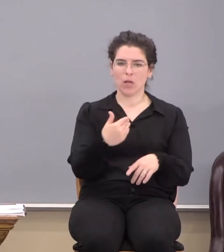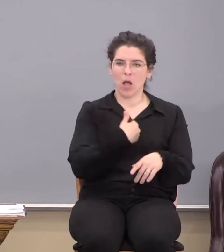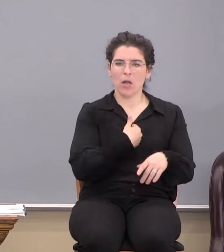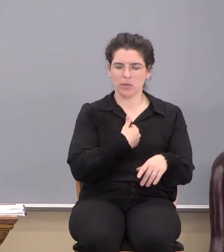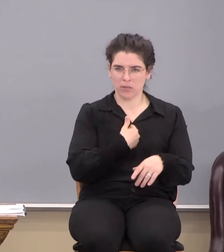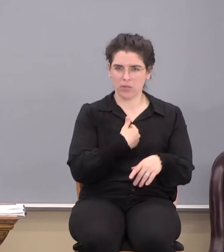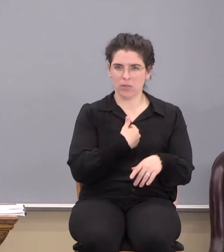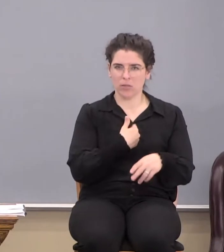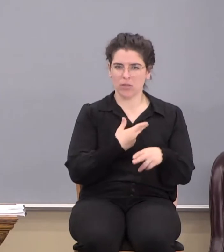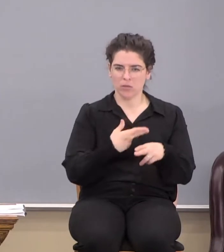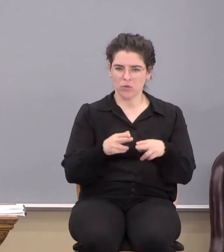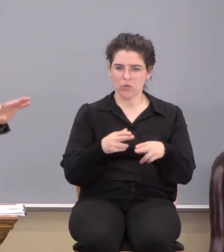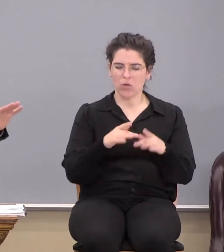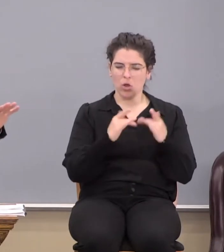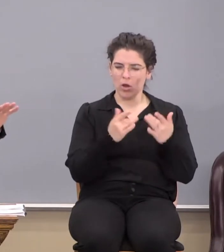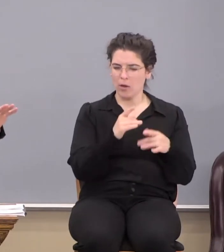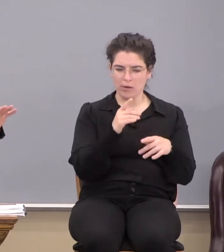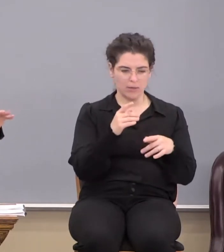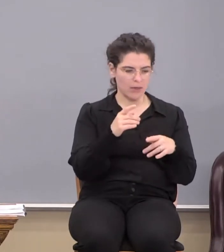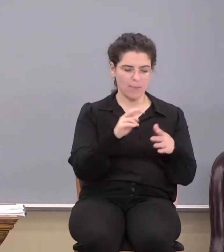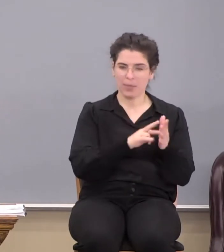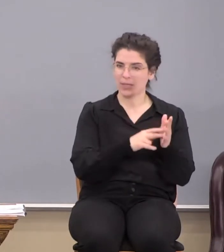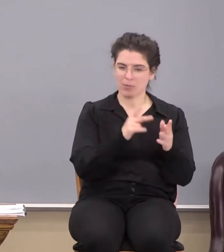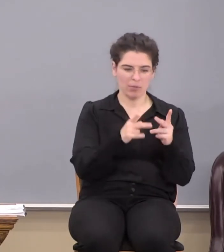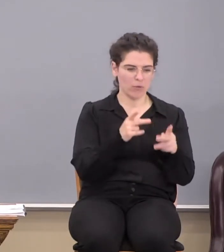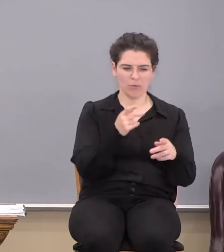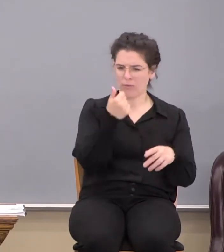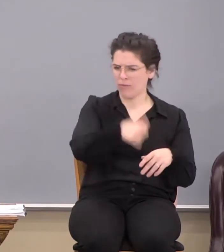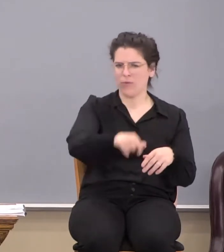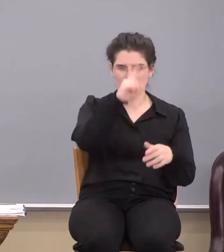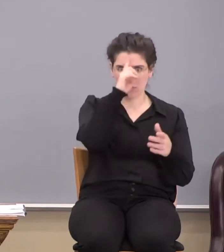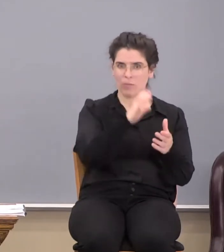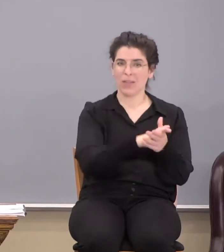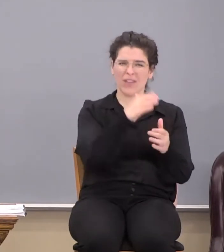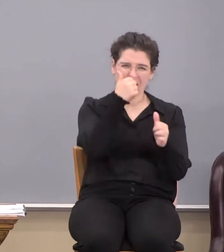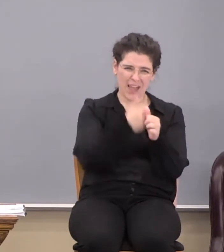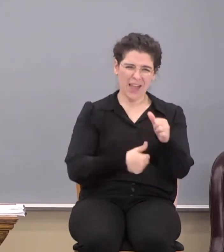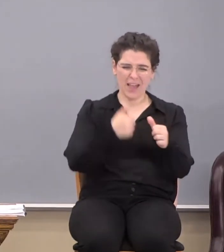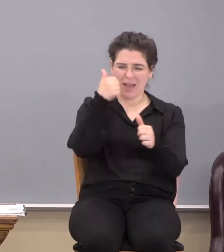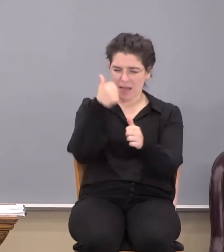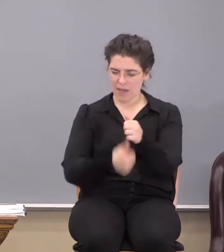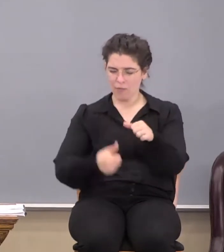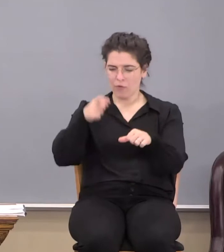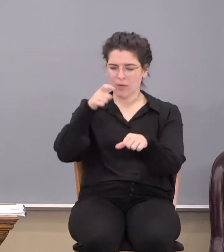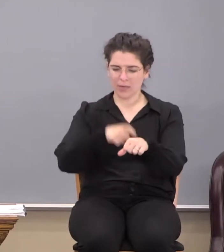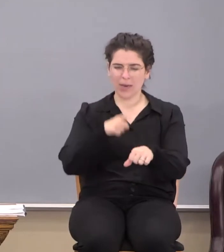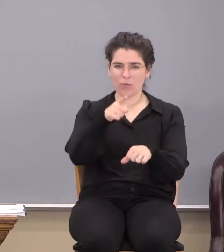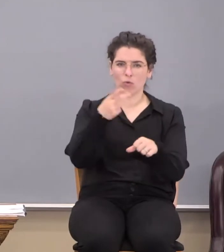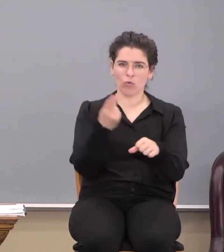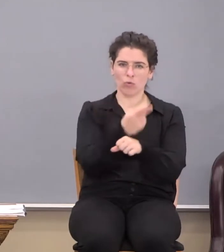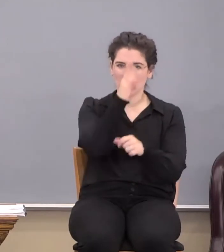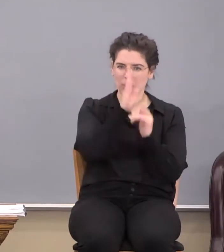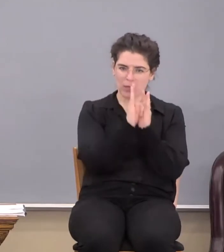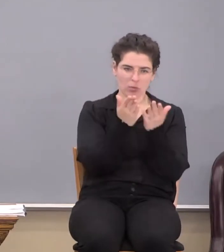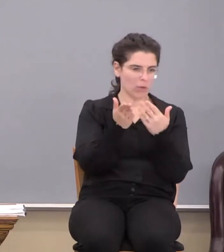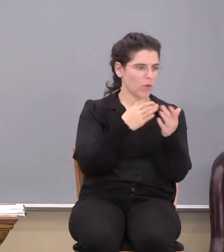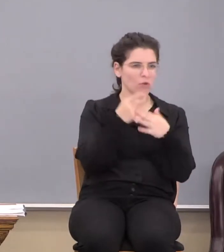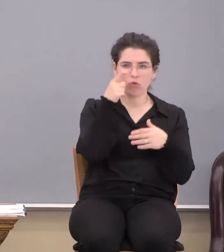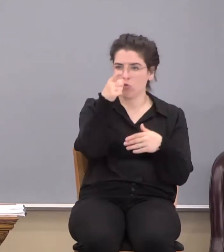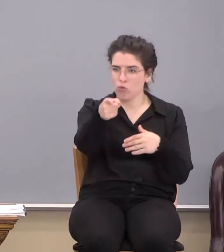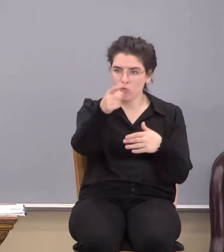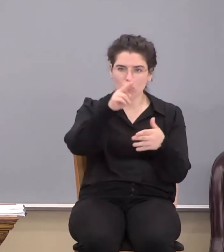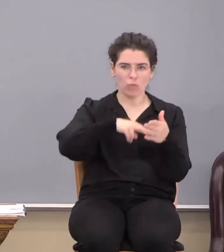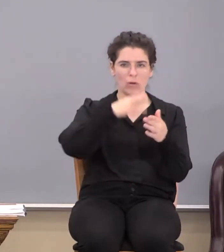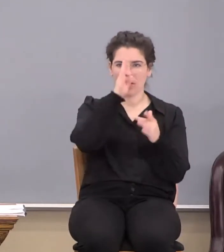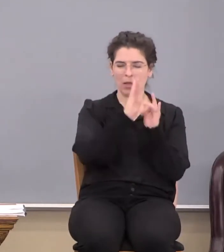heart. That's a reference to those who didn't believe it. Listen, every time you take God's word, whether it's you reading God's